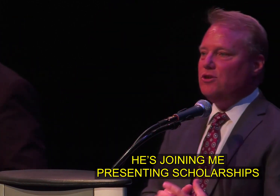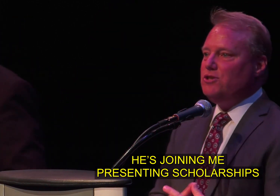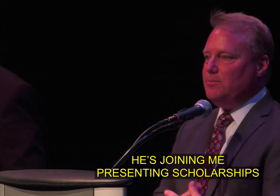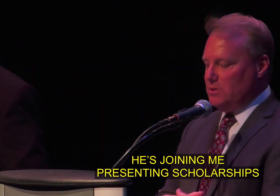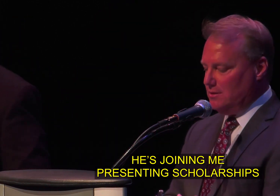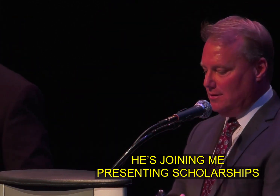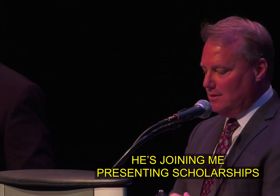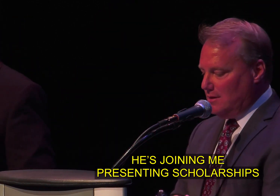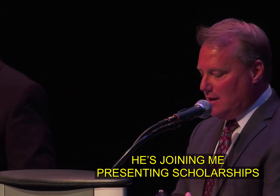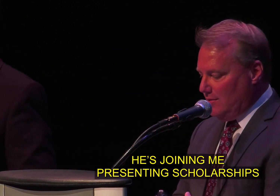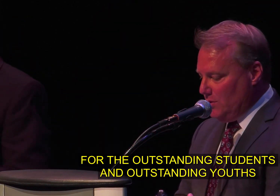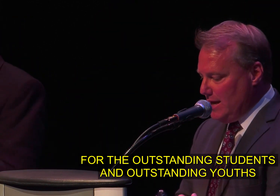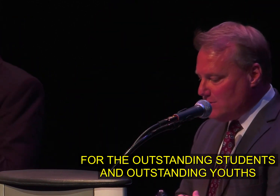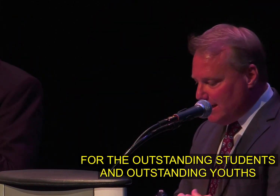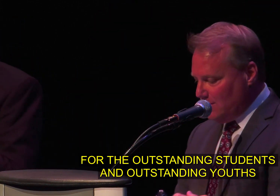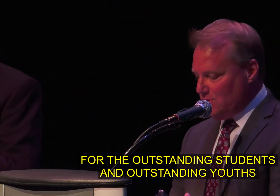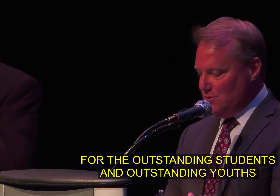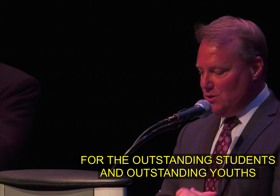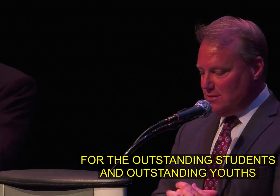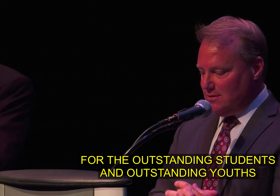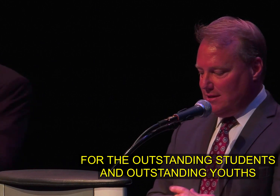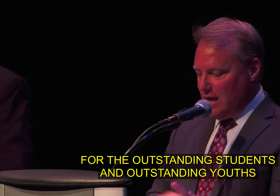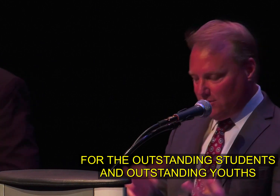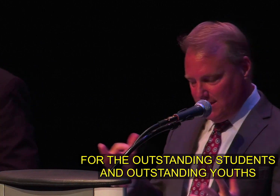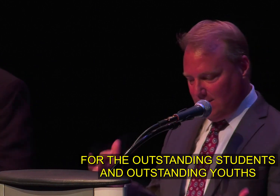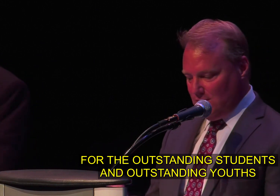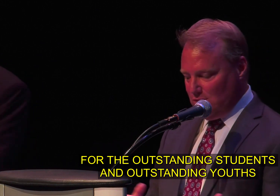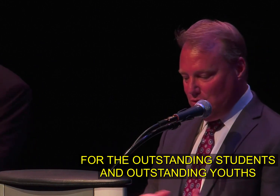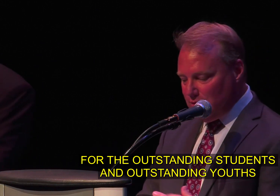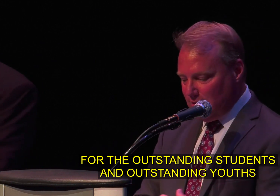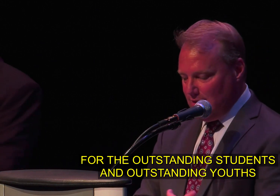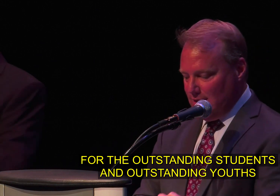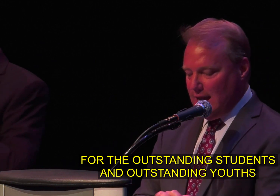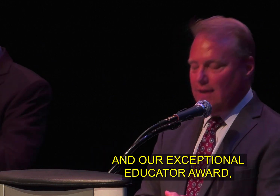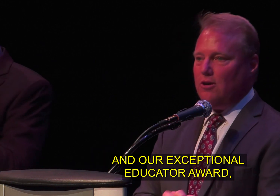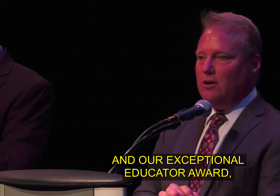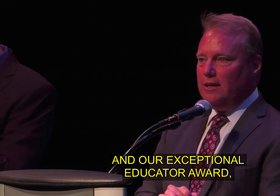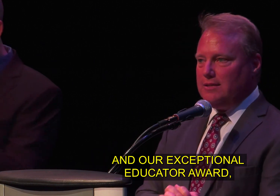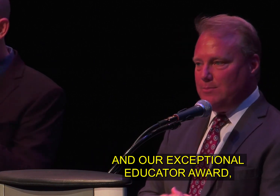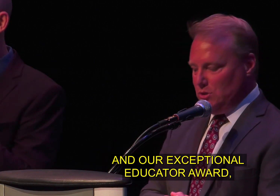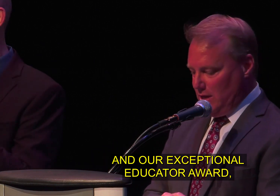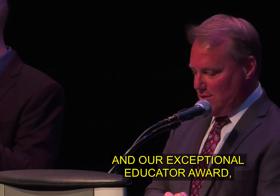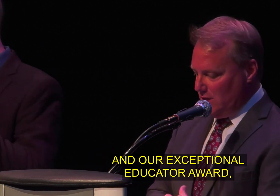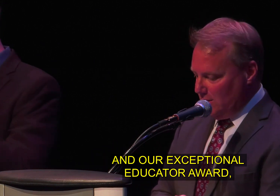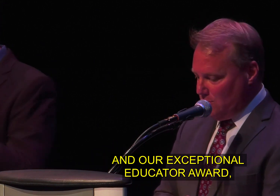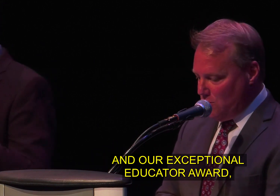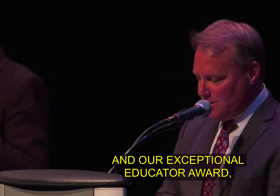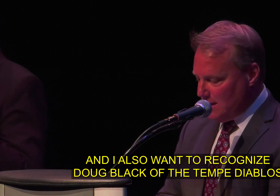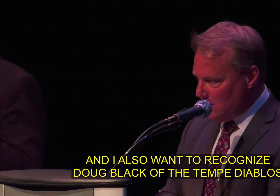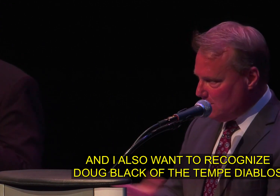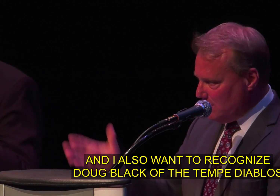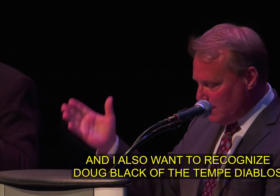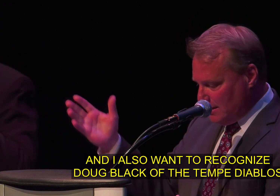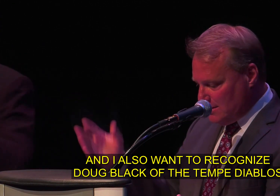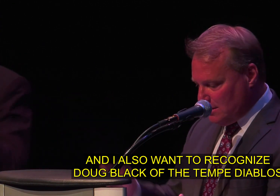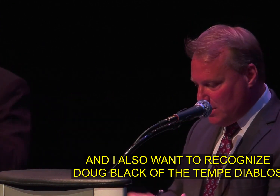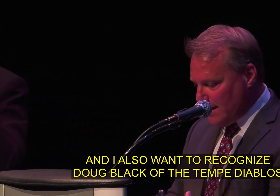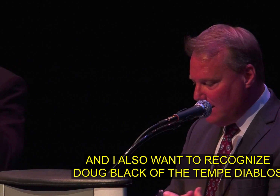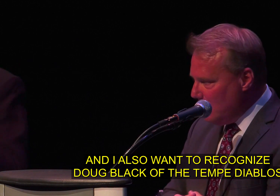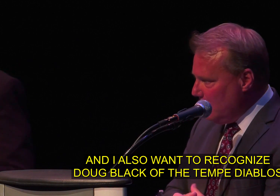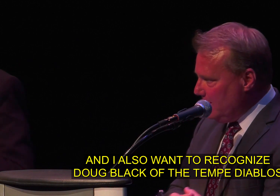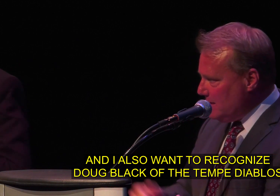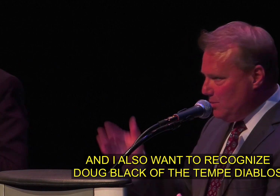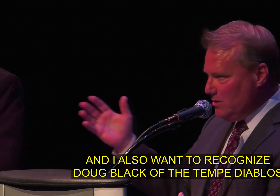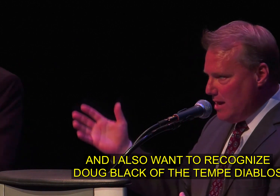scholarships for the outstanding students and outstanding youth and our exceptional educator awards and i also want to recognize